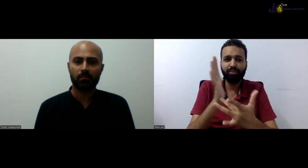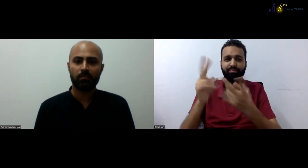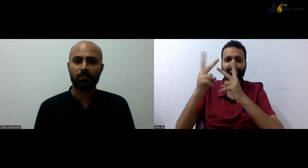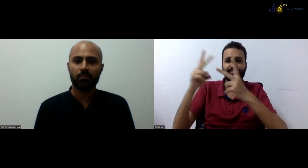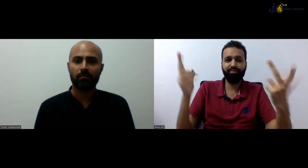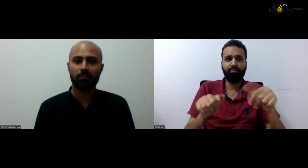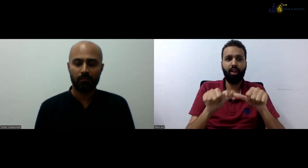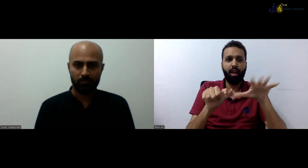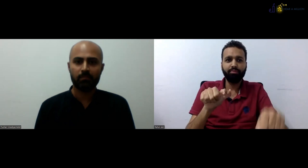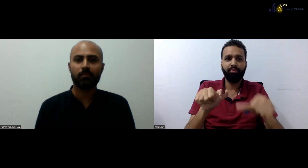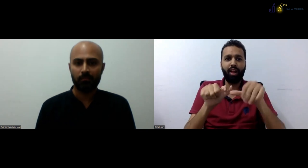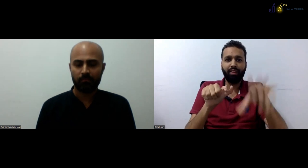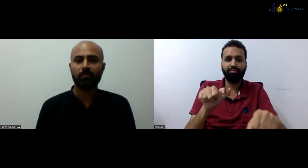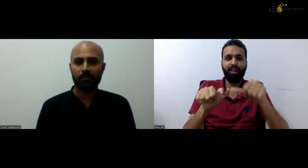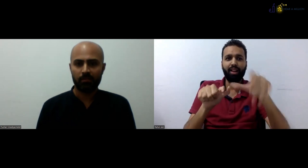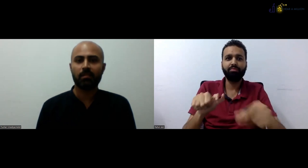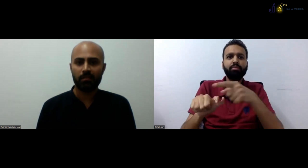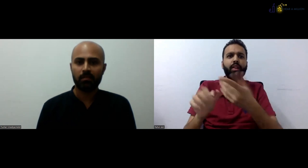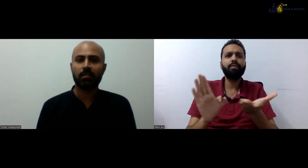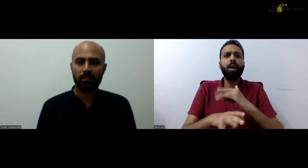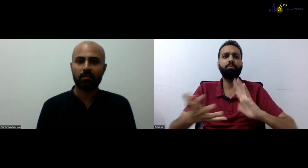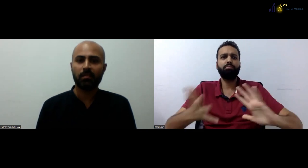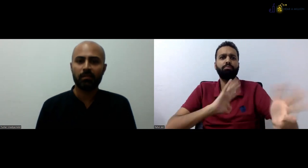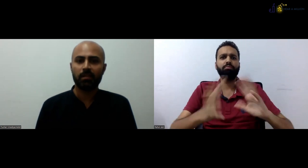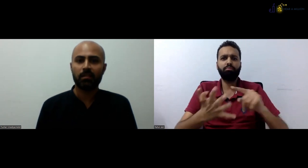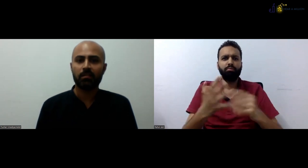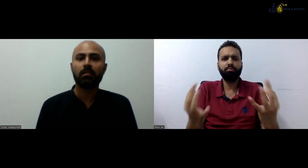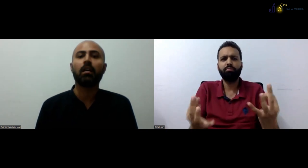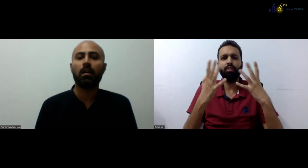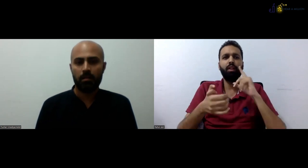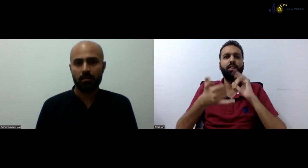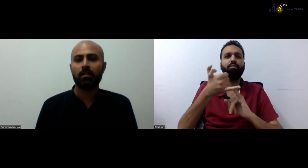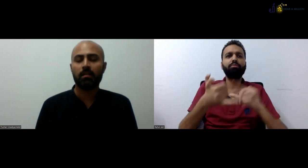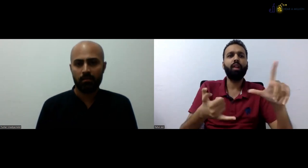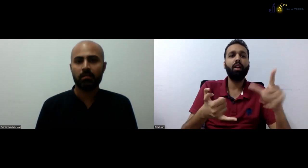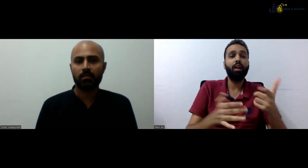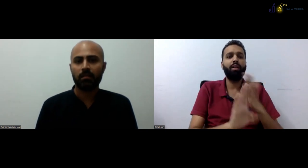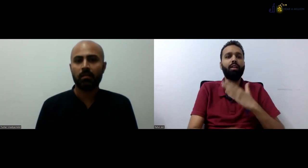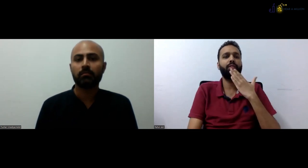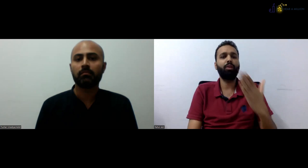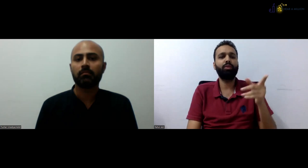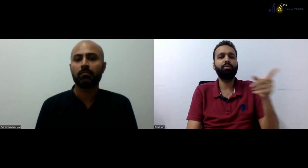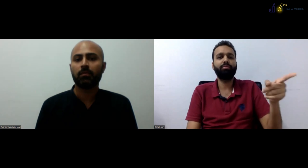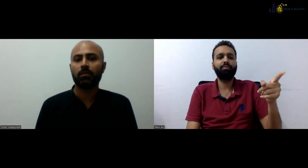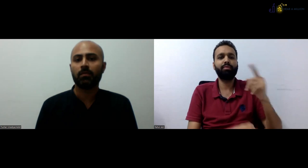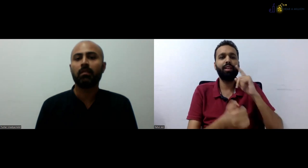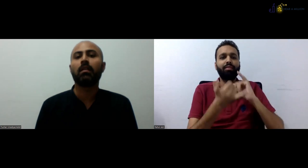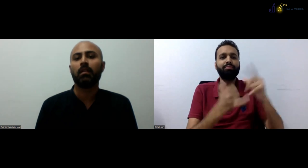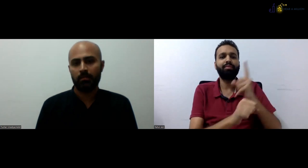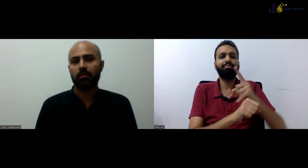You can get into, you know, IIT, other technological universities where also access is required.